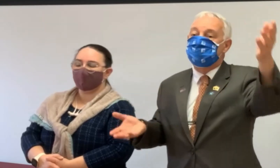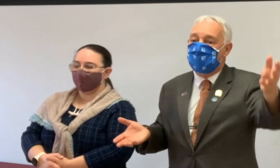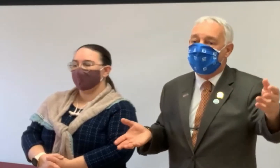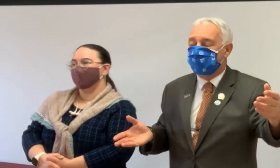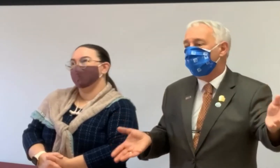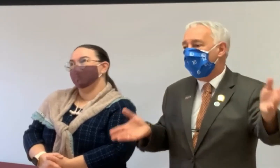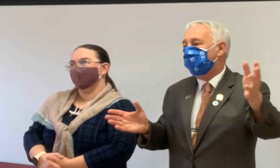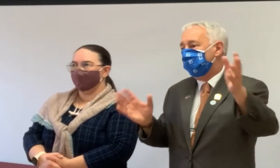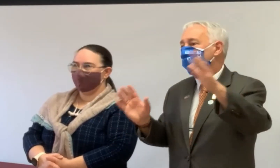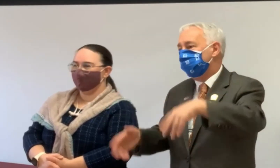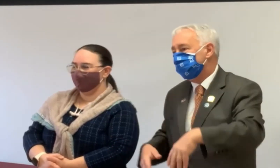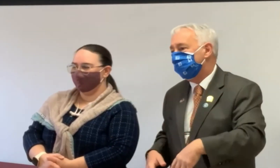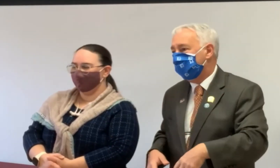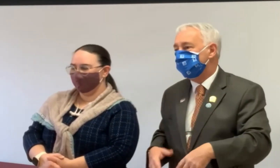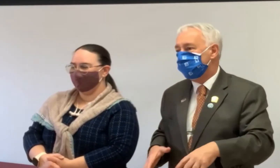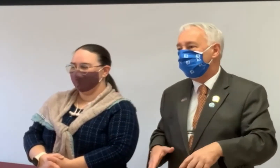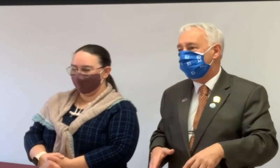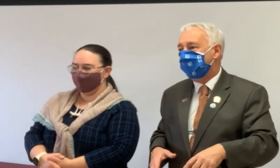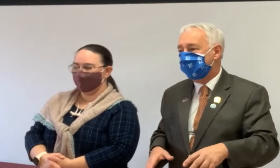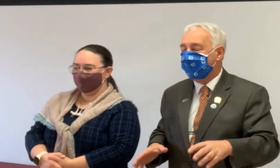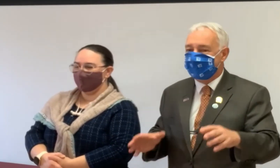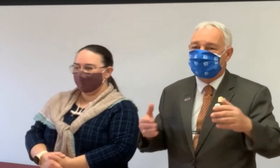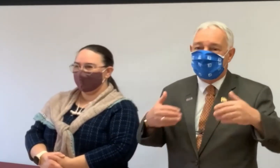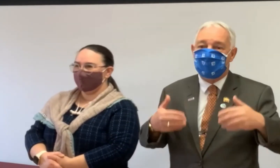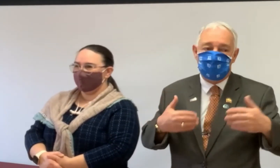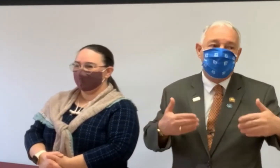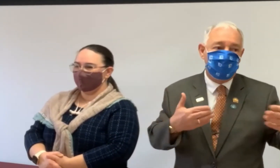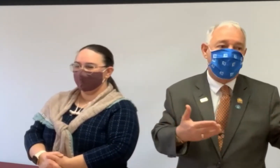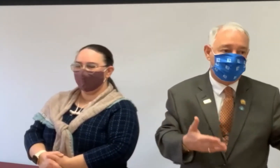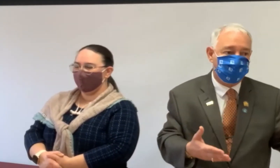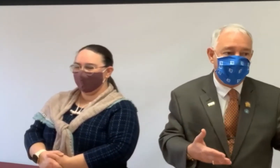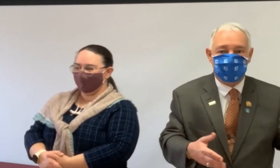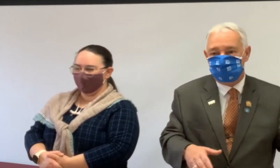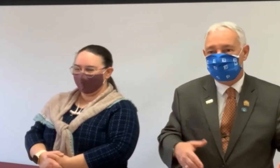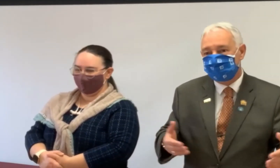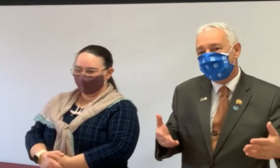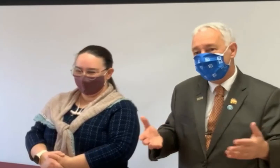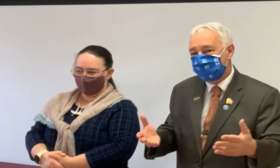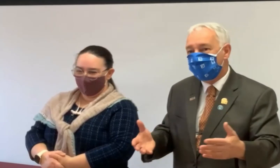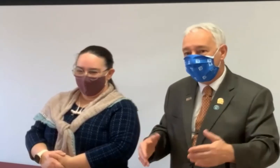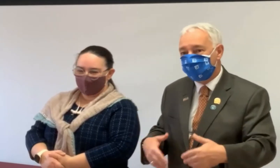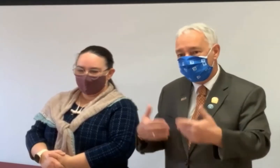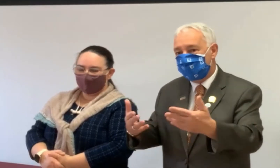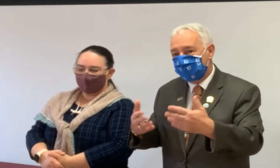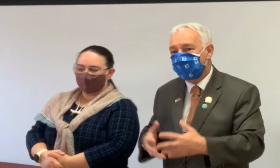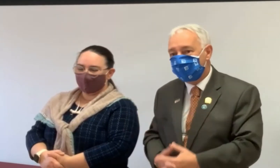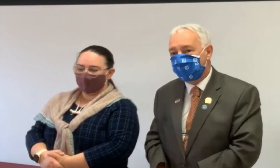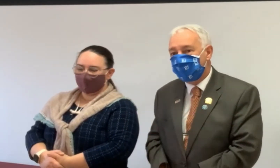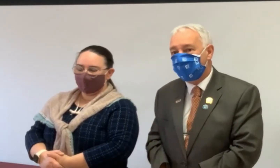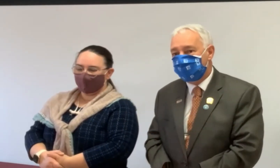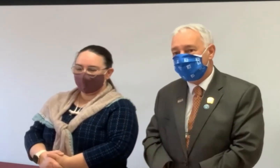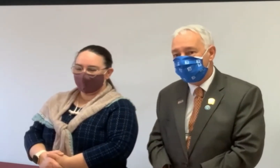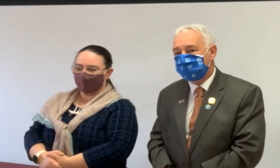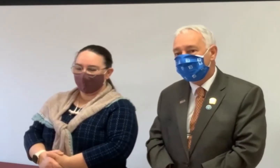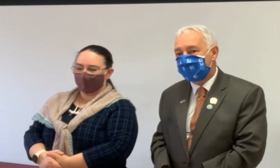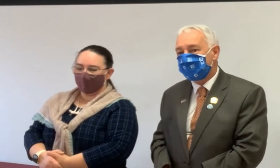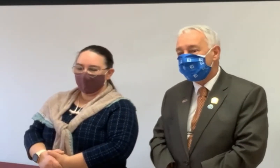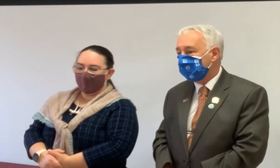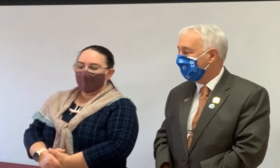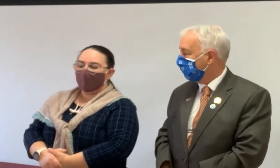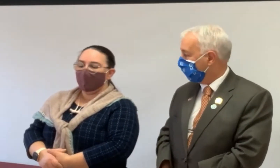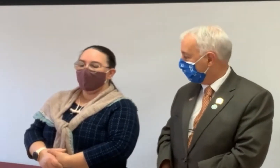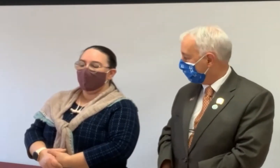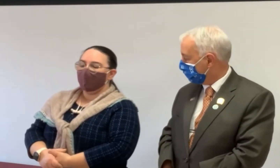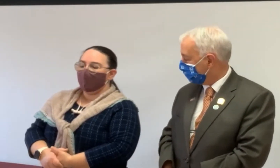live too long. The bank doesn't really lose money. Let's not worry about the banks so much. They're covered. Yeah.